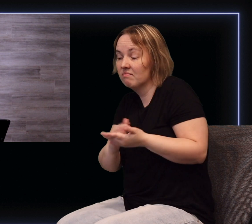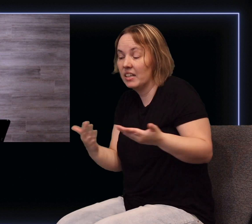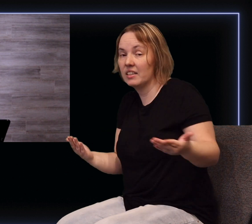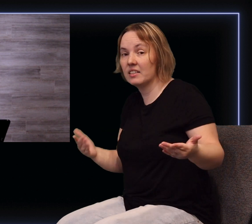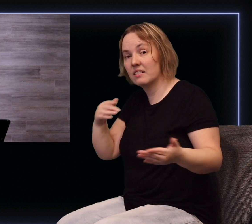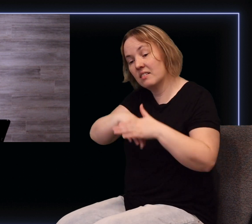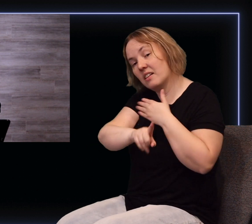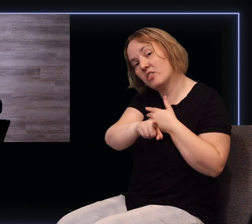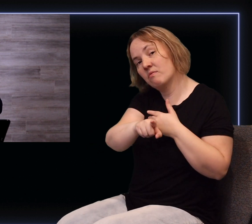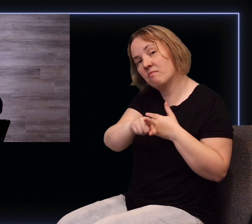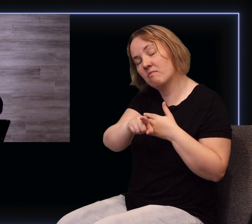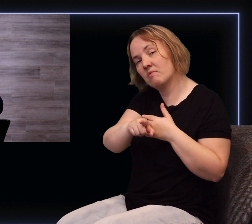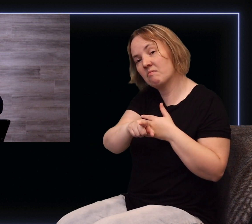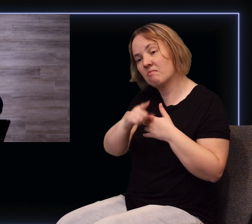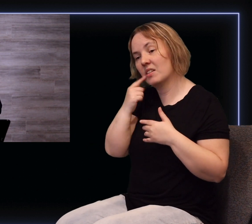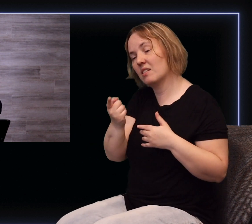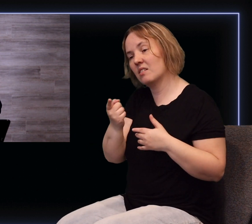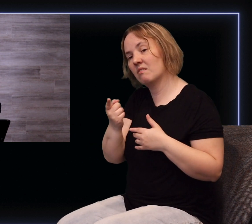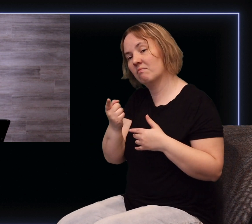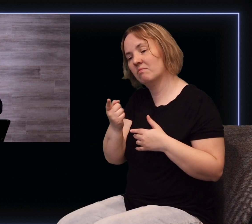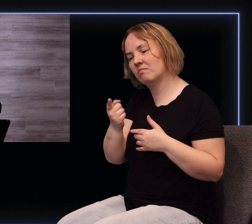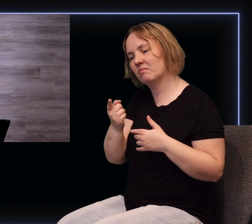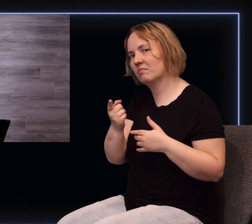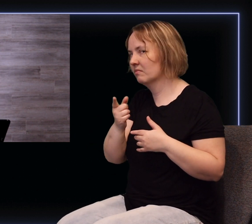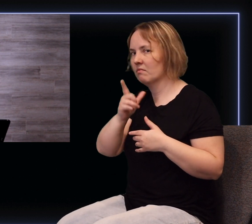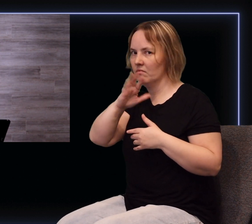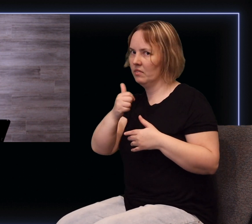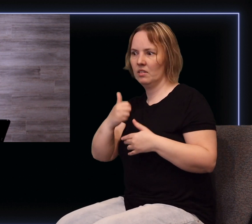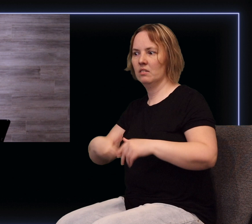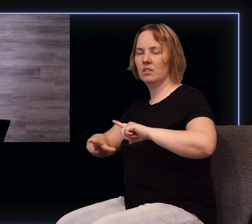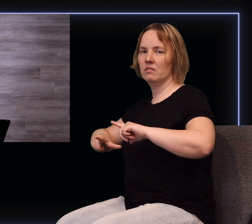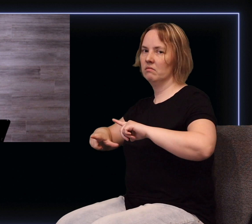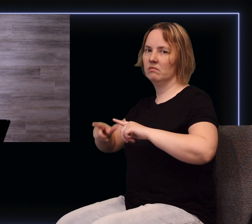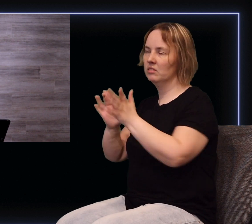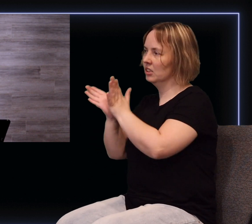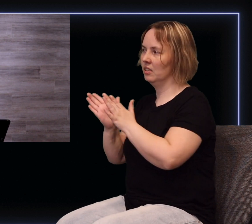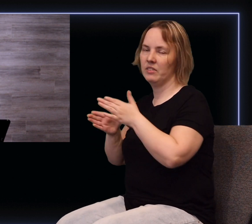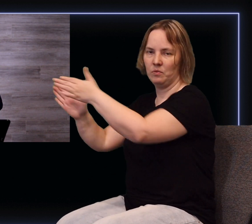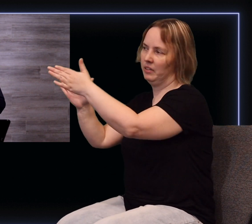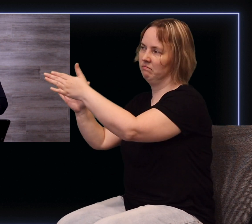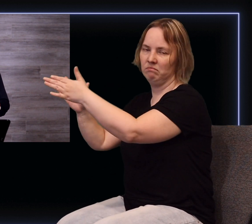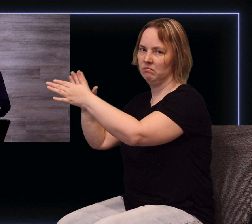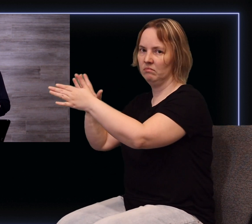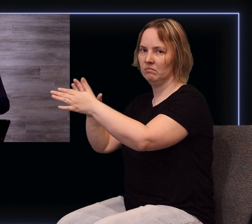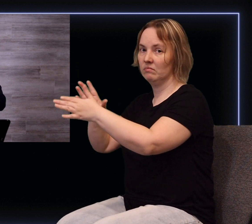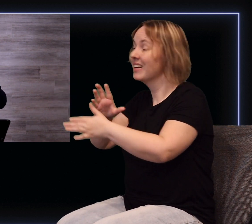that says don't let Jesus have his way don't expect tomorrow to be any